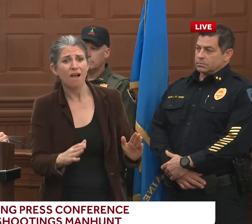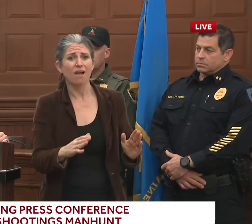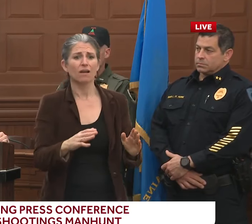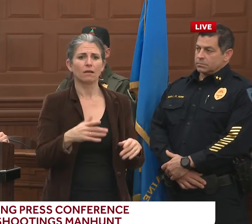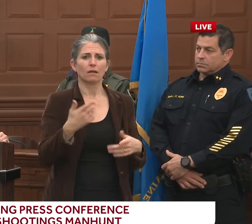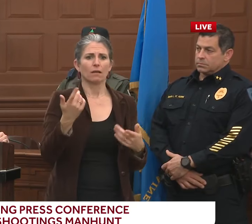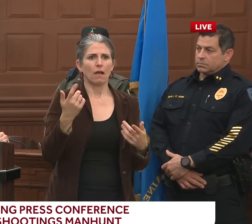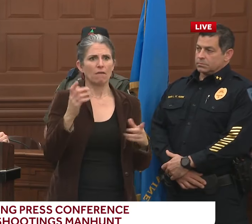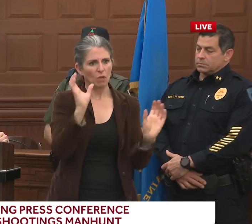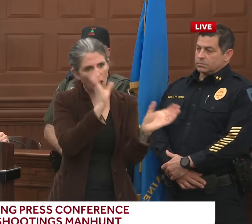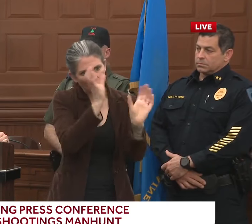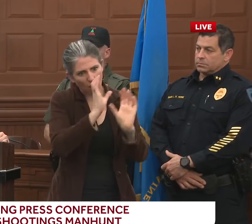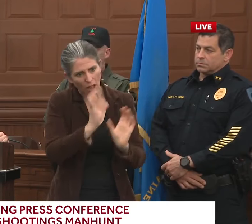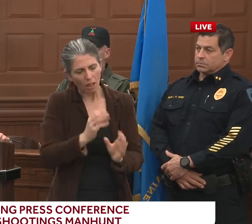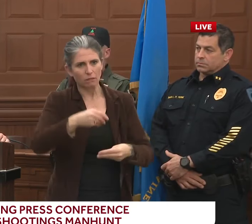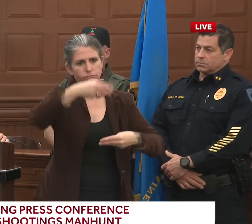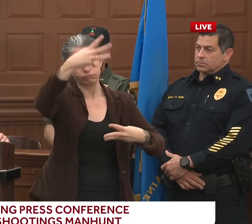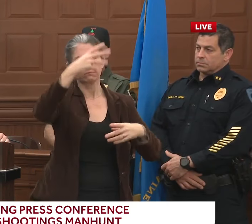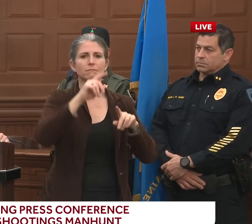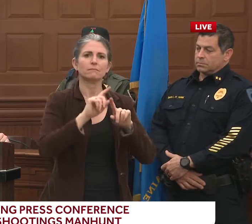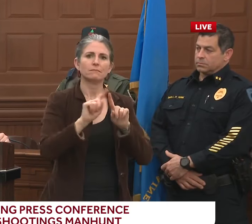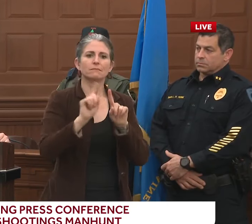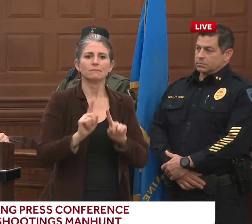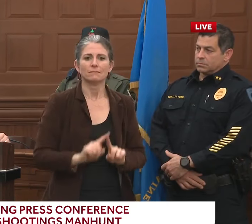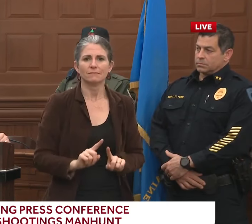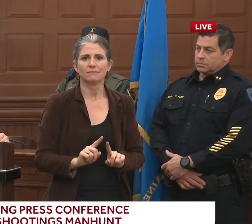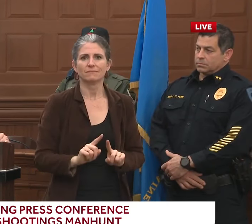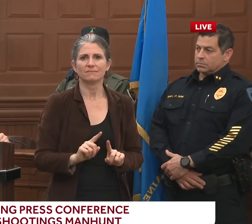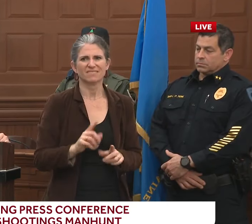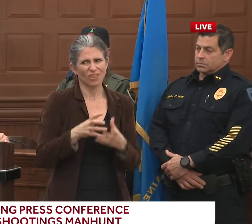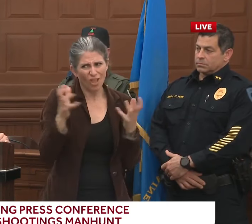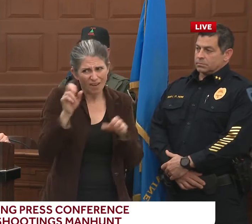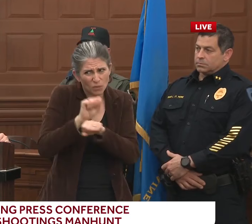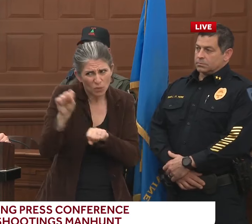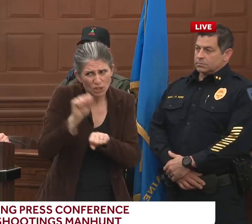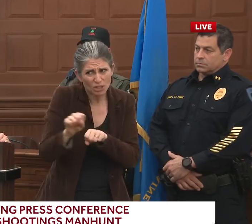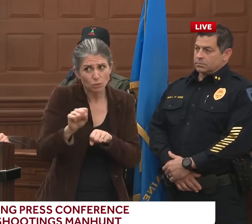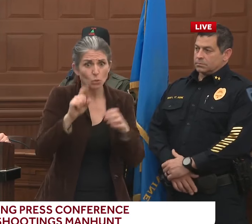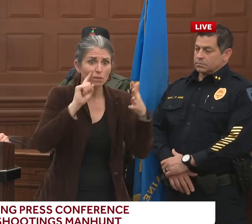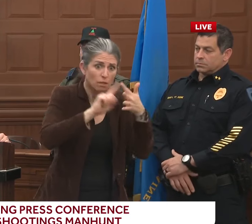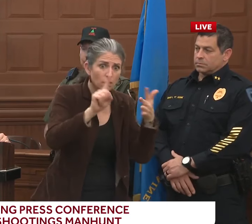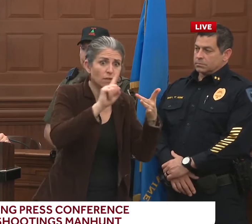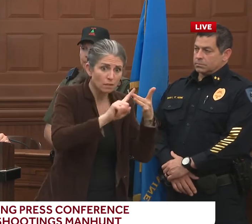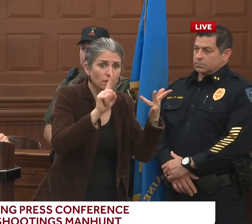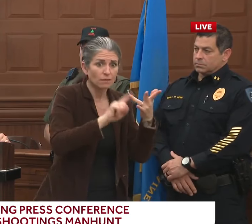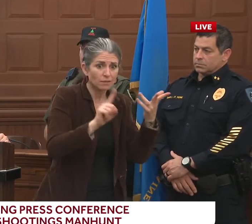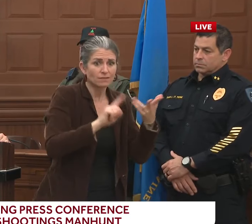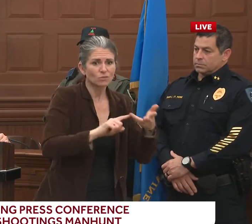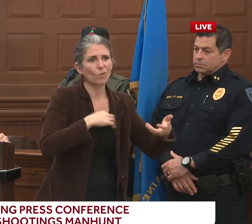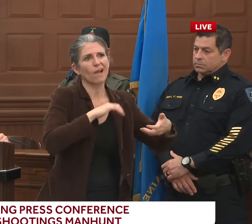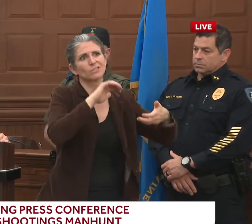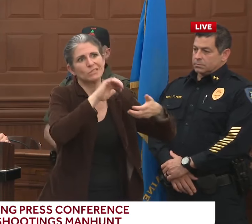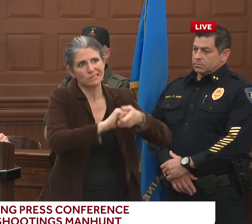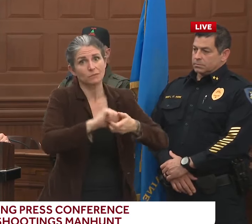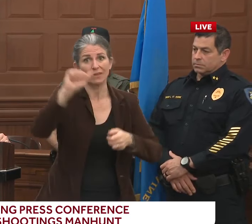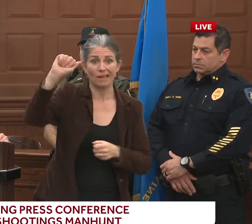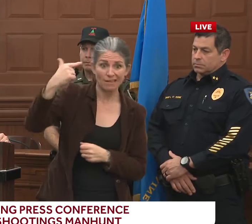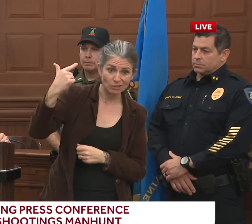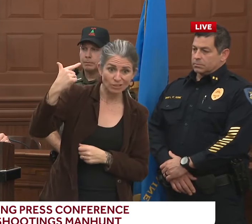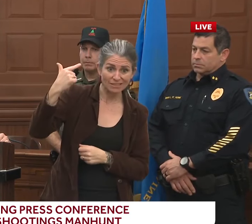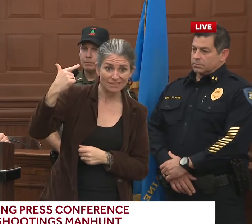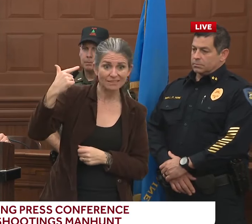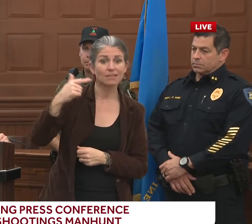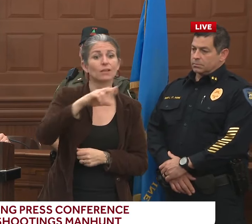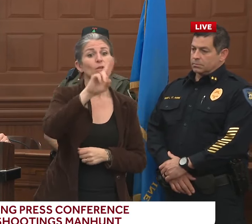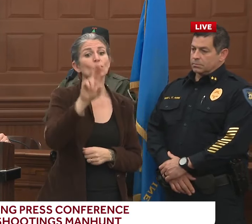be done around that. So we're working with the U.S. Attorney's Office, the Attorney General's Office. Federal entities are assisting